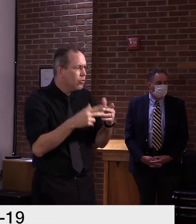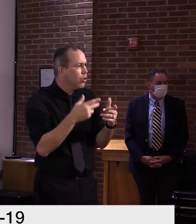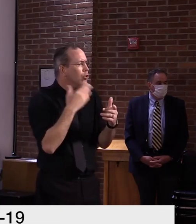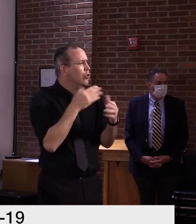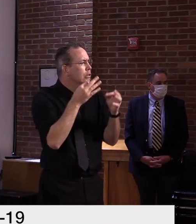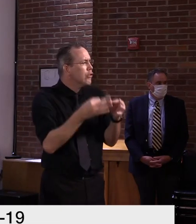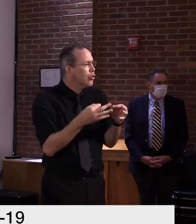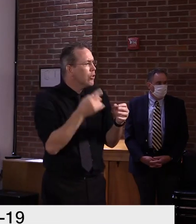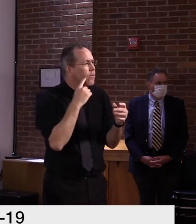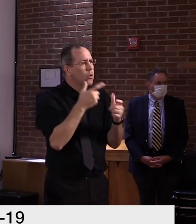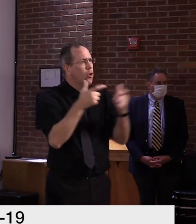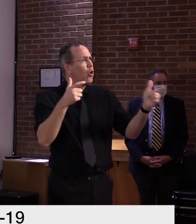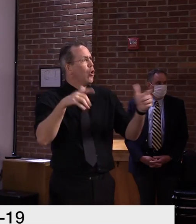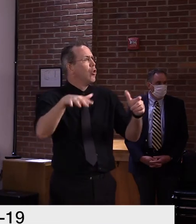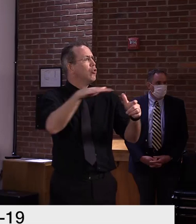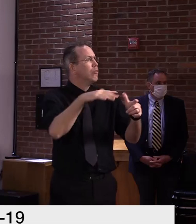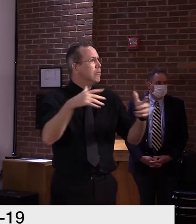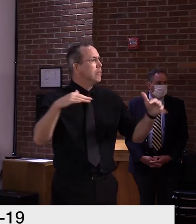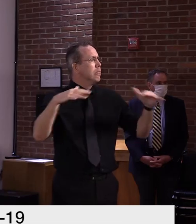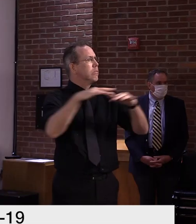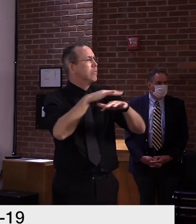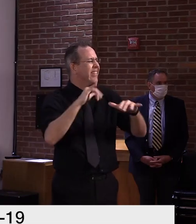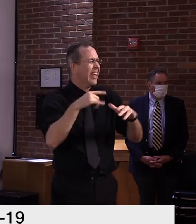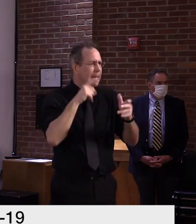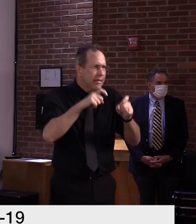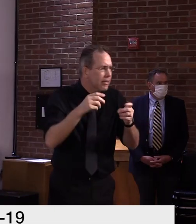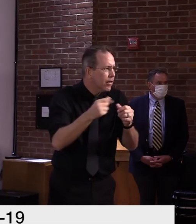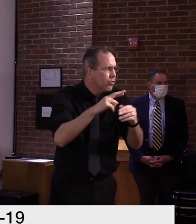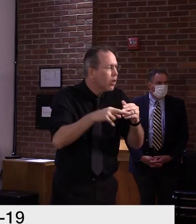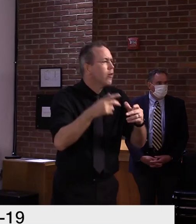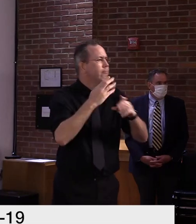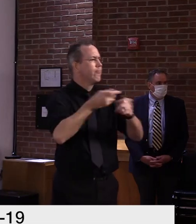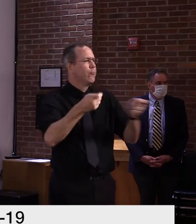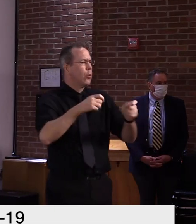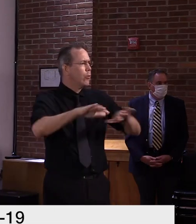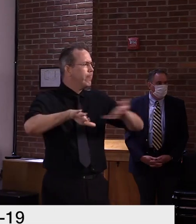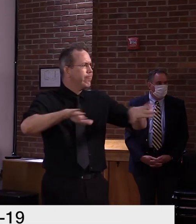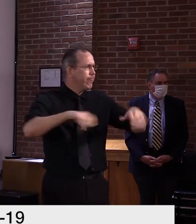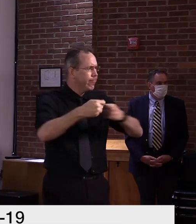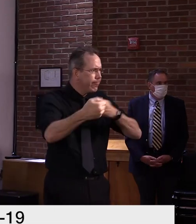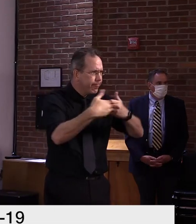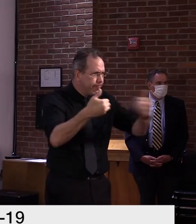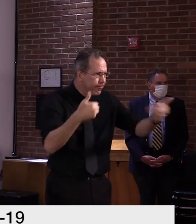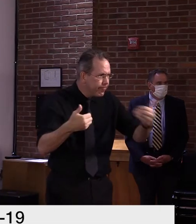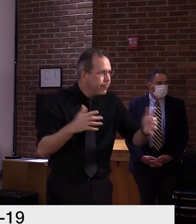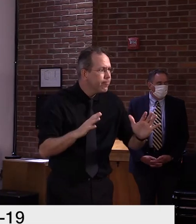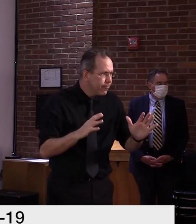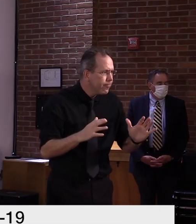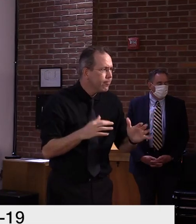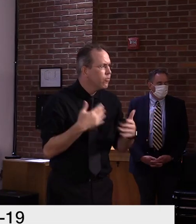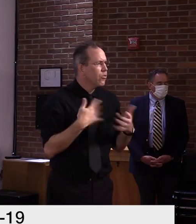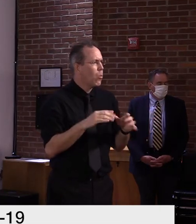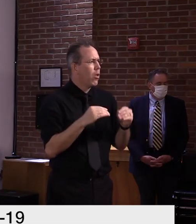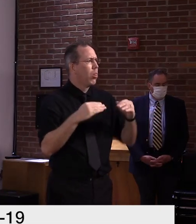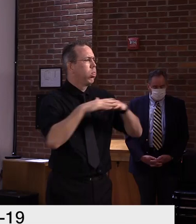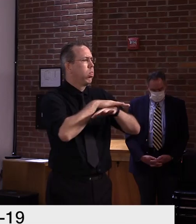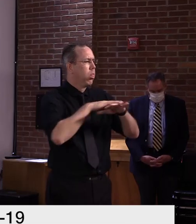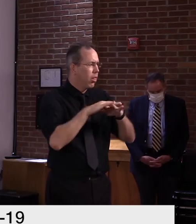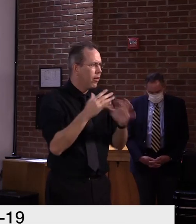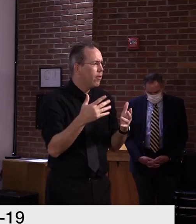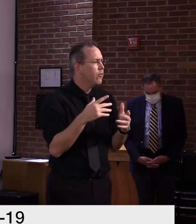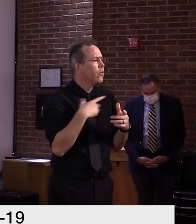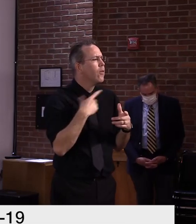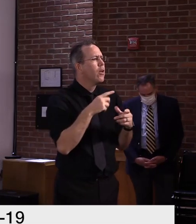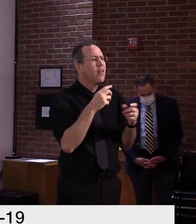nursing homes that have a very rapid transmission of virus throughout the nursing home and, uh, leave a lot of people very ill or God